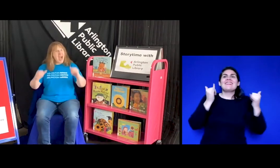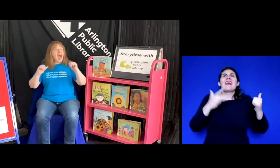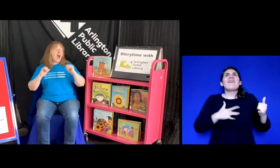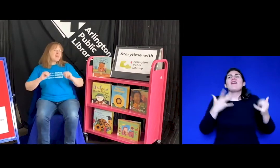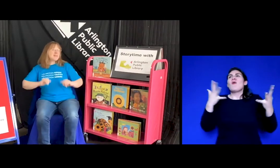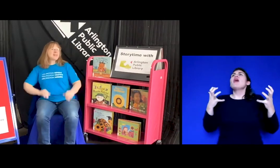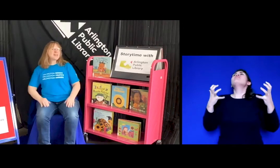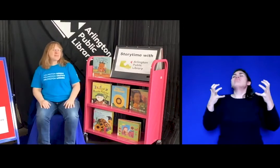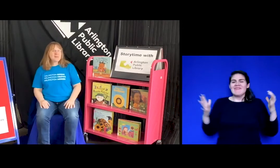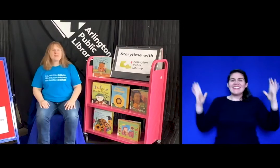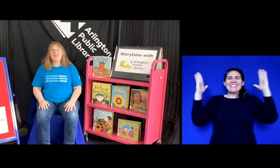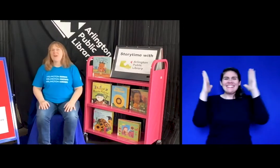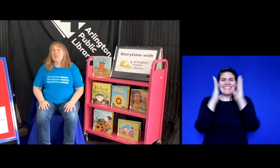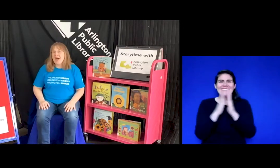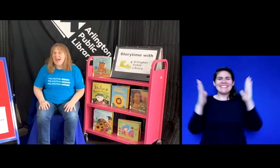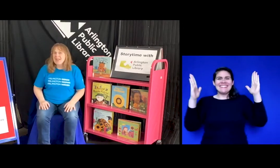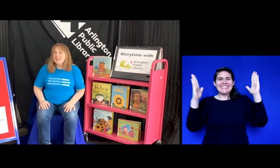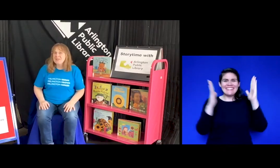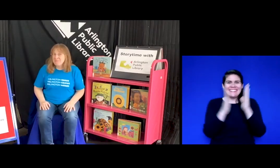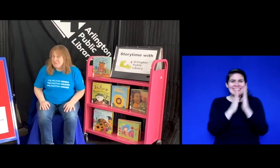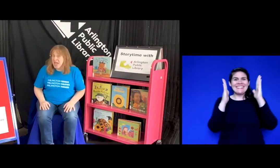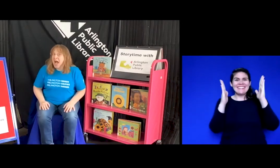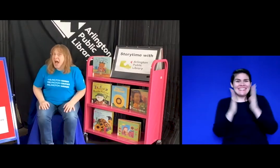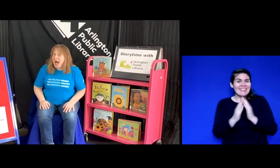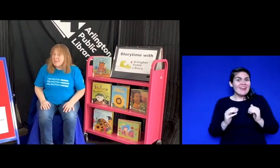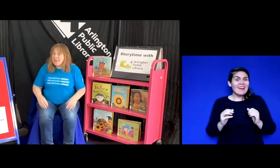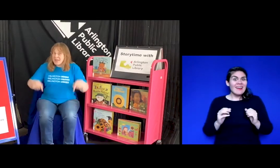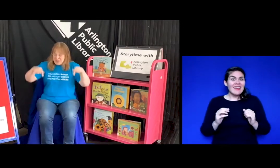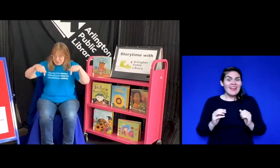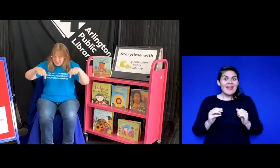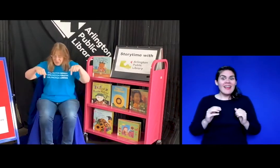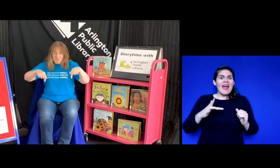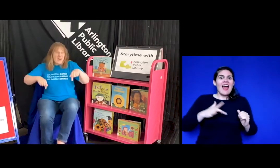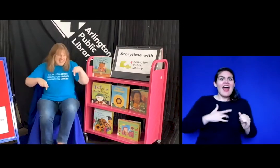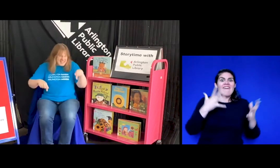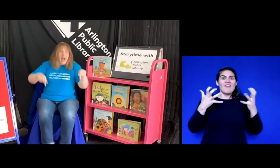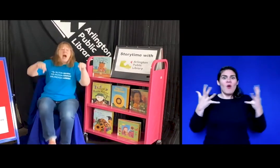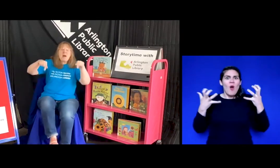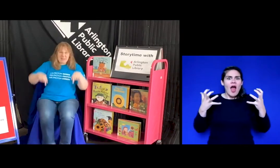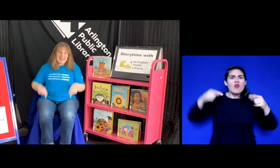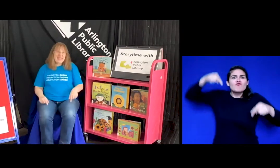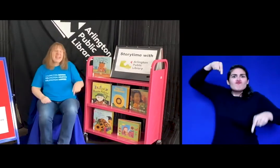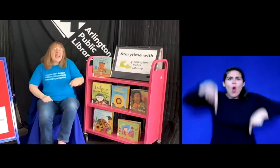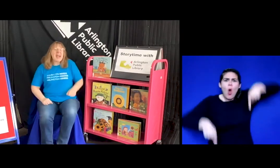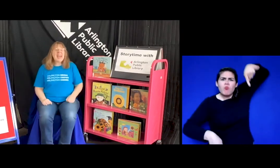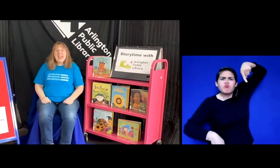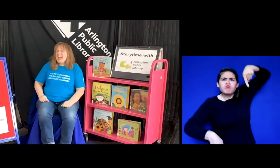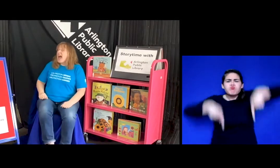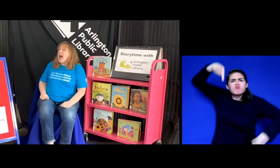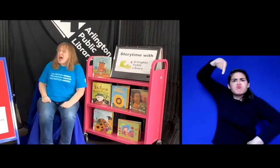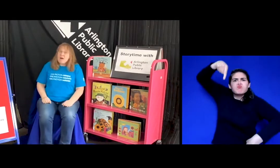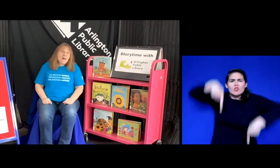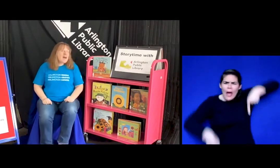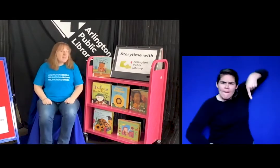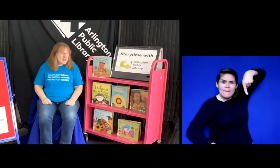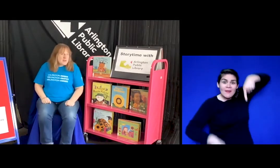I'm in the mood for that. I'm in the mood for stomping, hey, how about you?